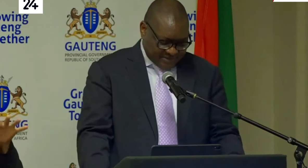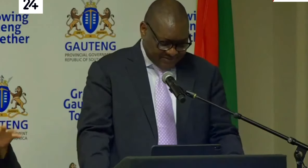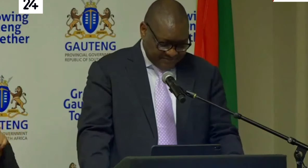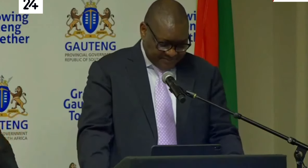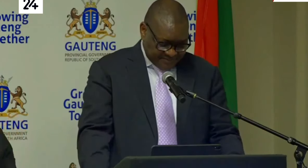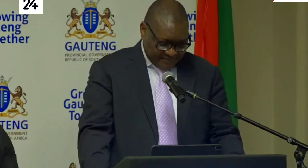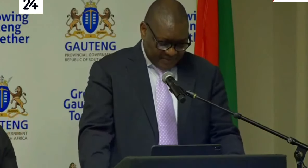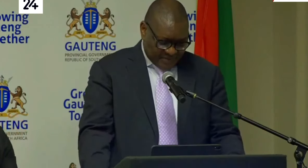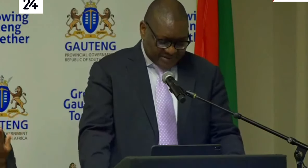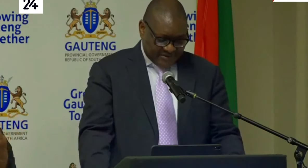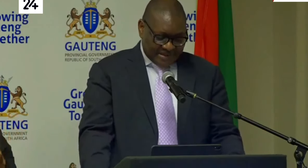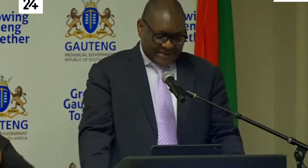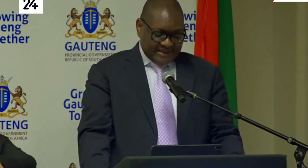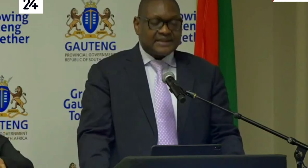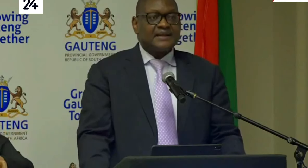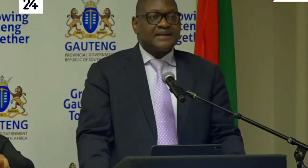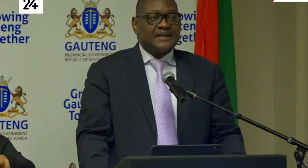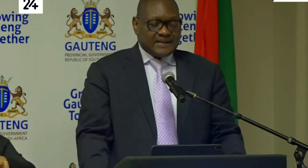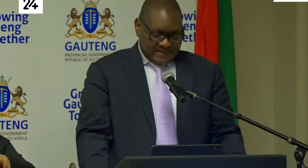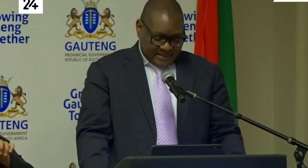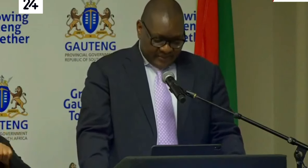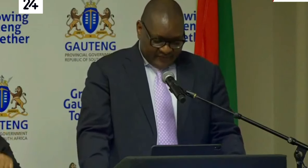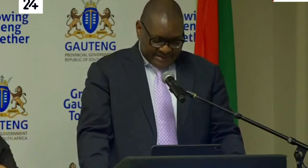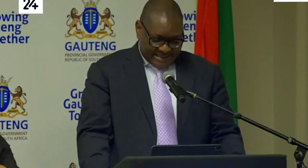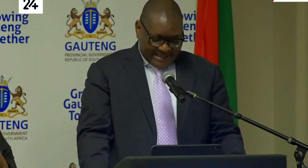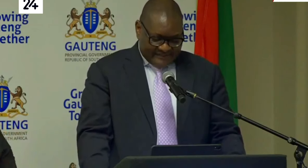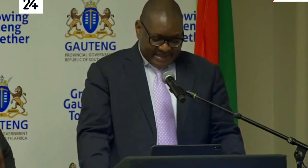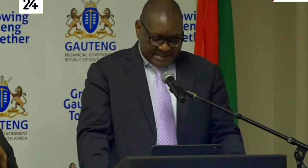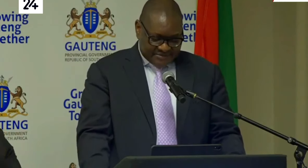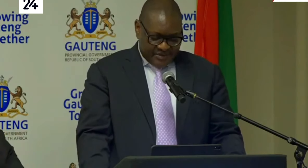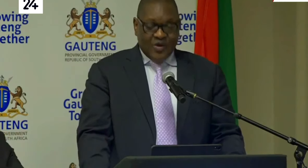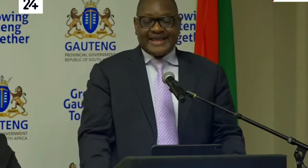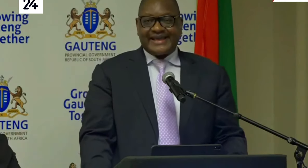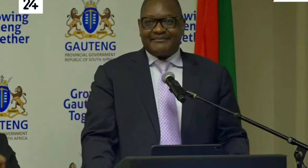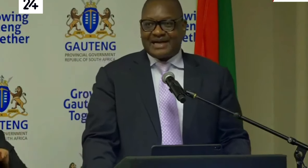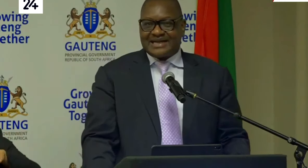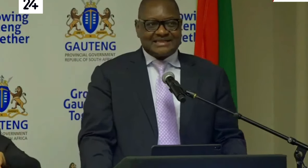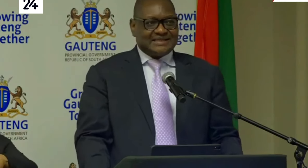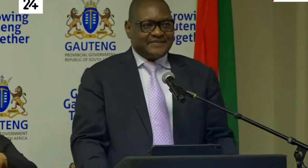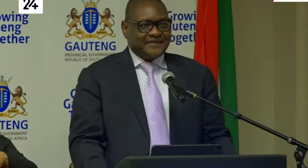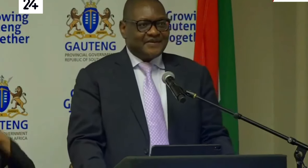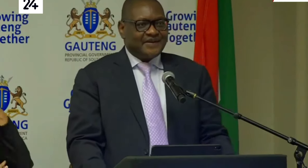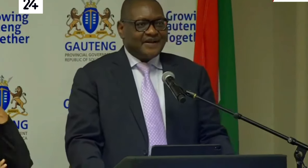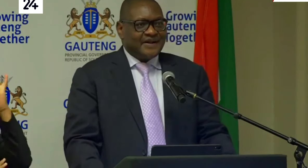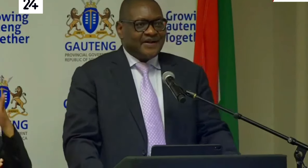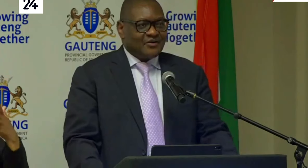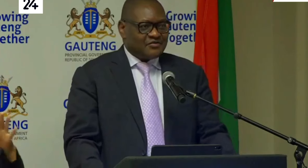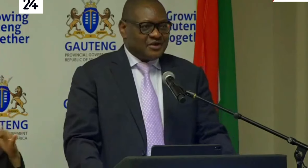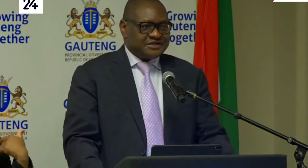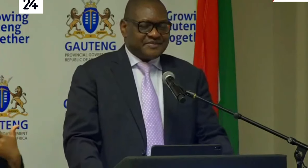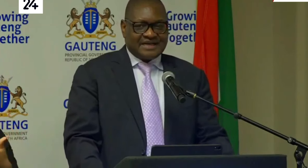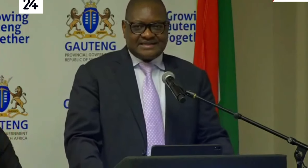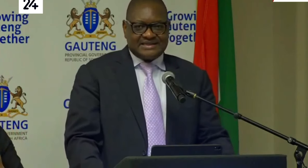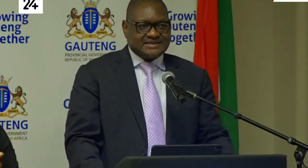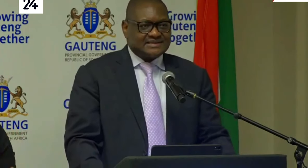our province. Consequently, the provincial government has been working in partnership with